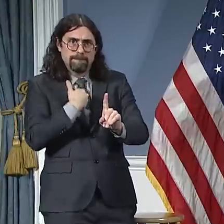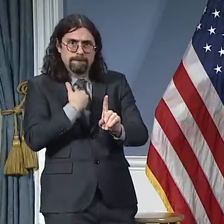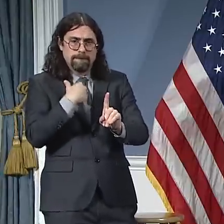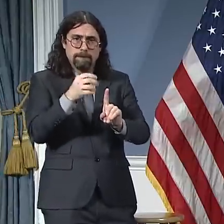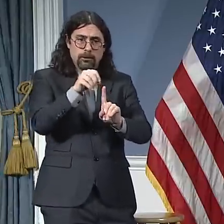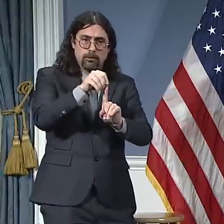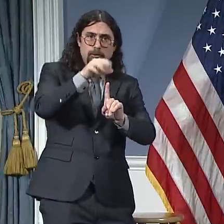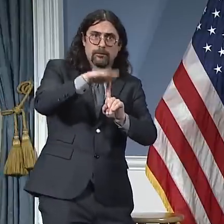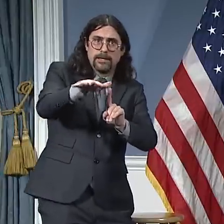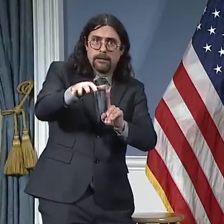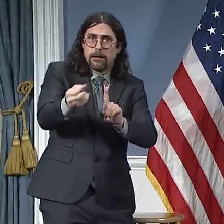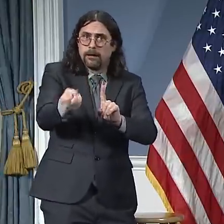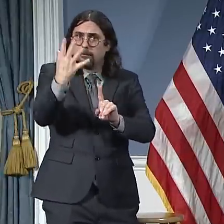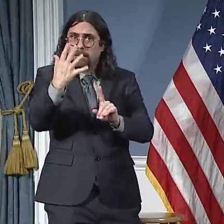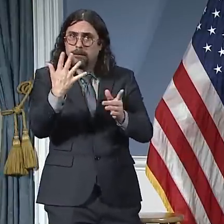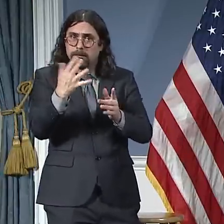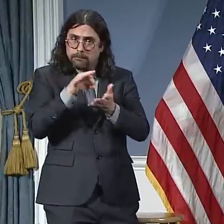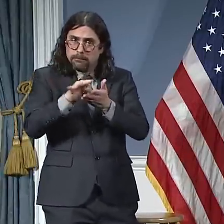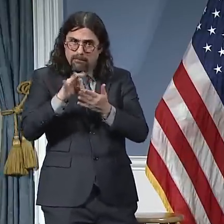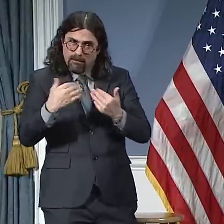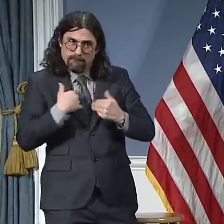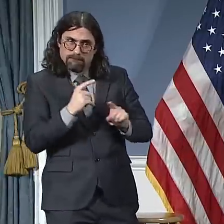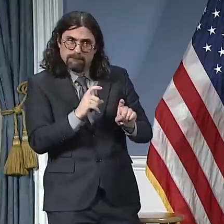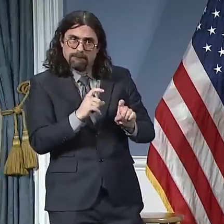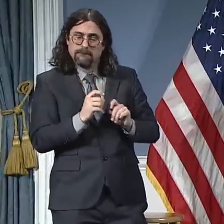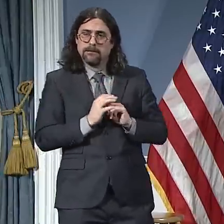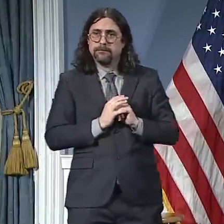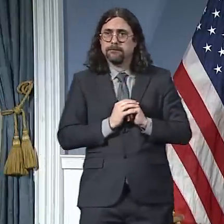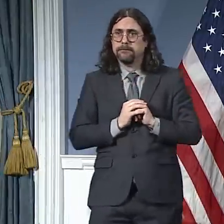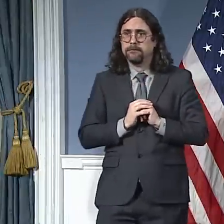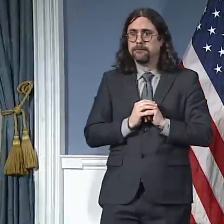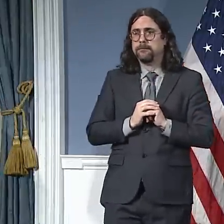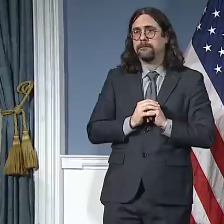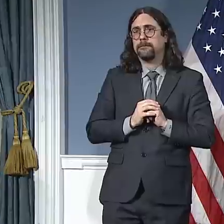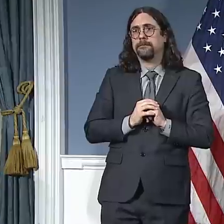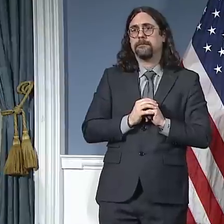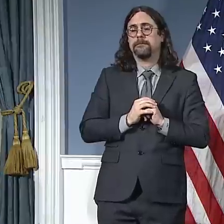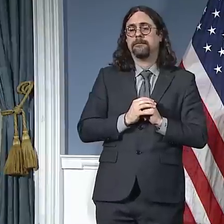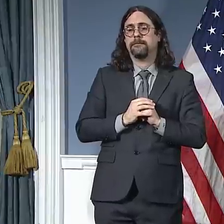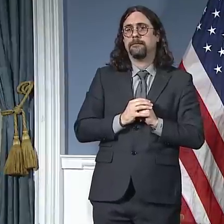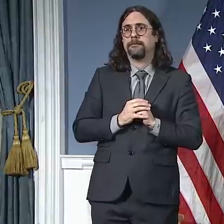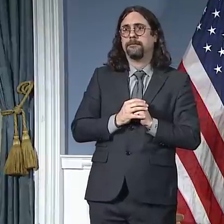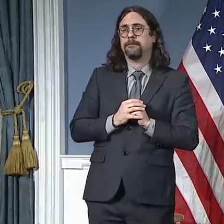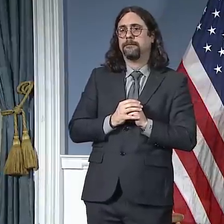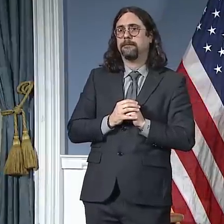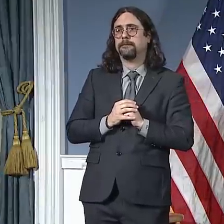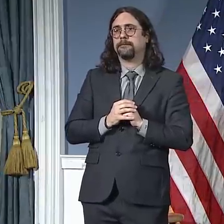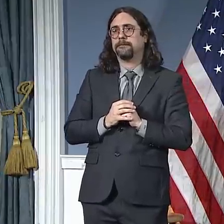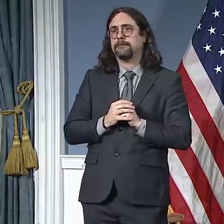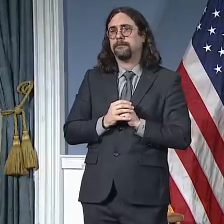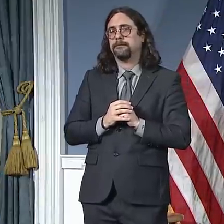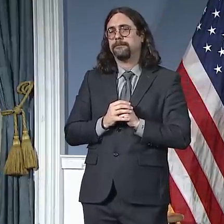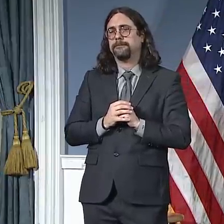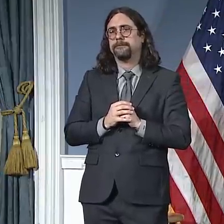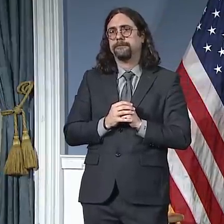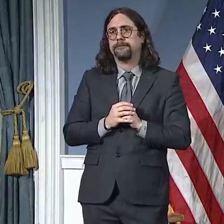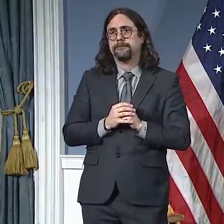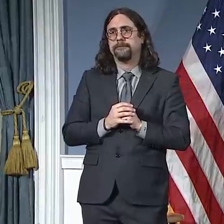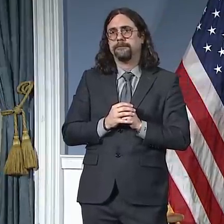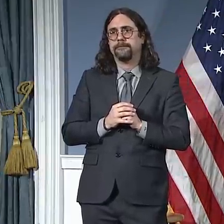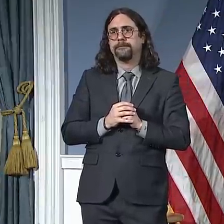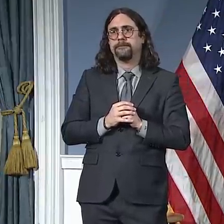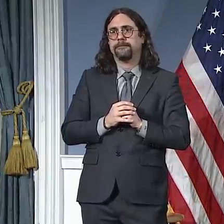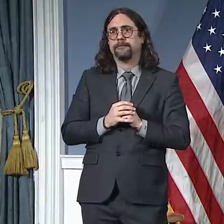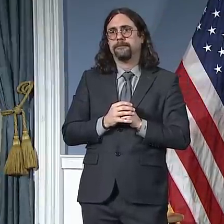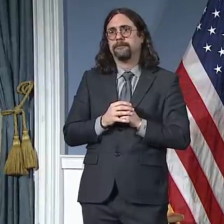and then Dr. Barbeau will certainly, I'm sure, join in and go over again the reality we're in now. I think when you're talking about 15,000 cases and